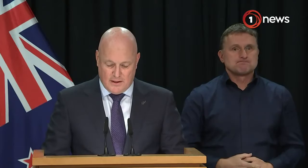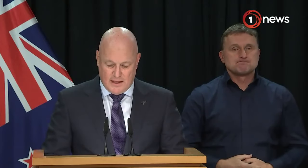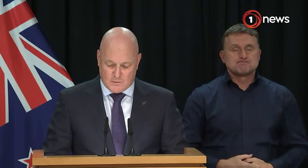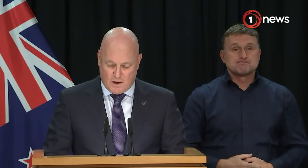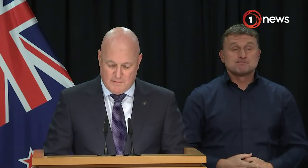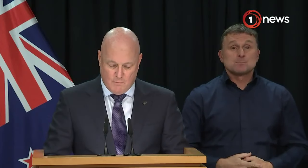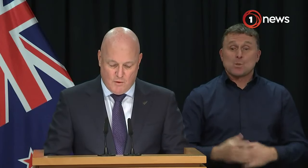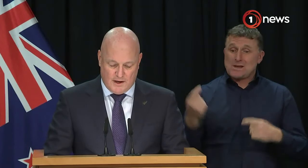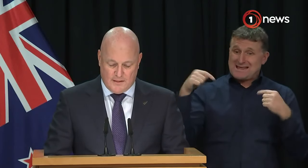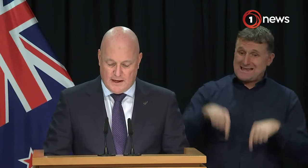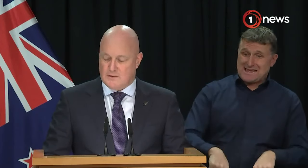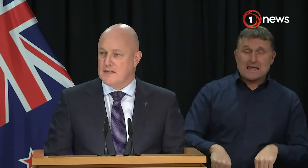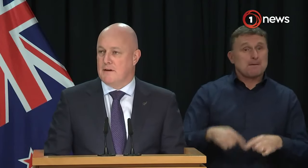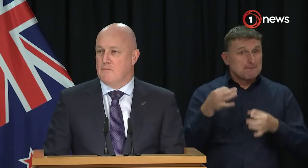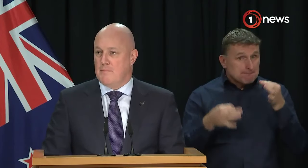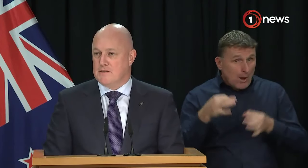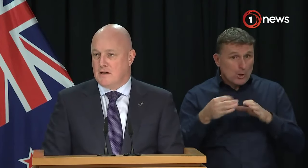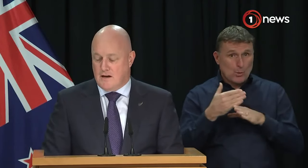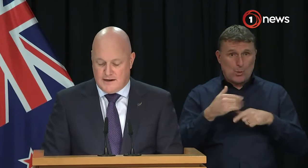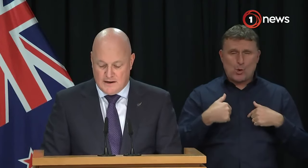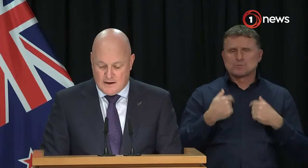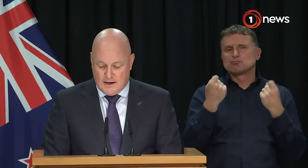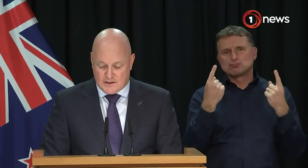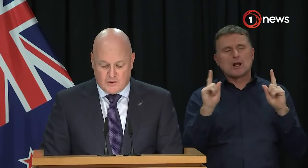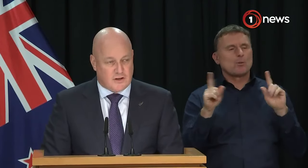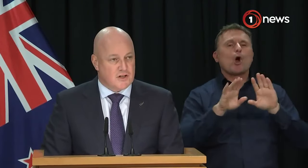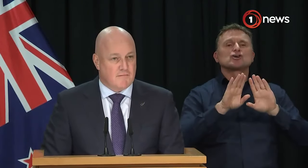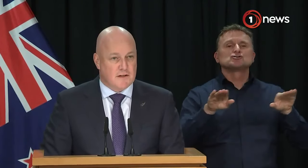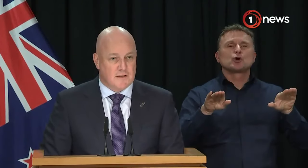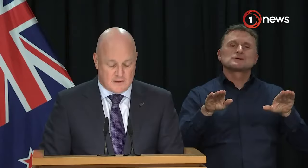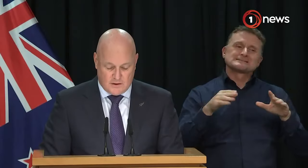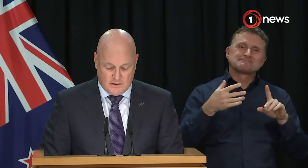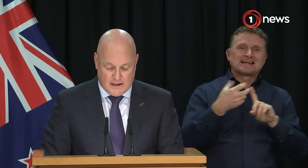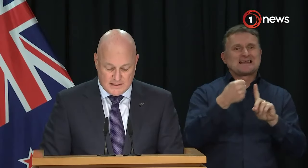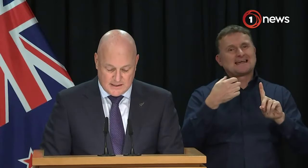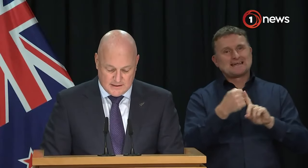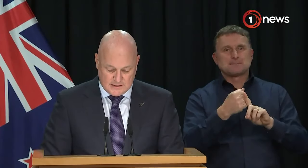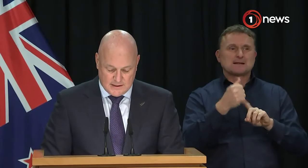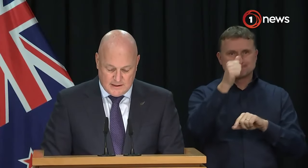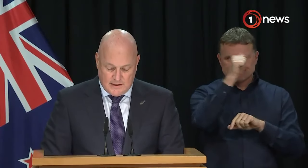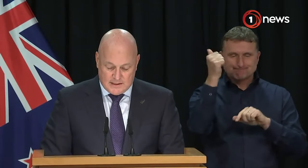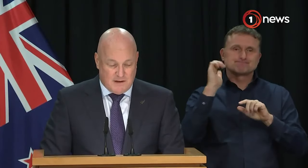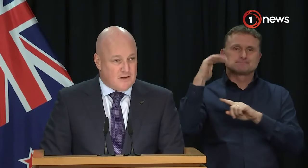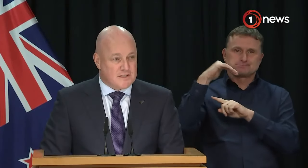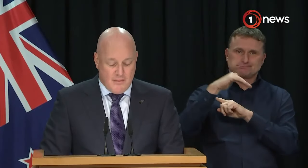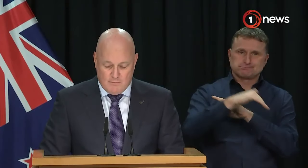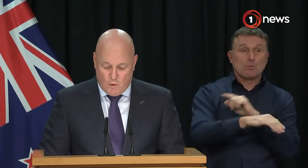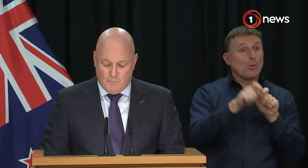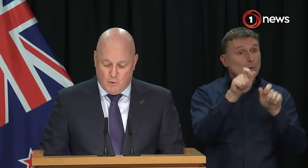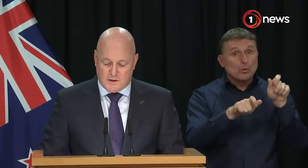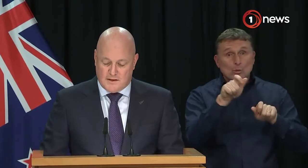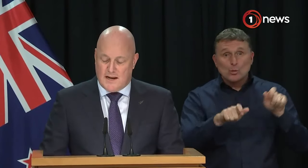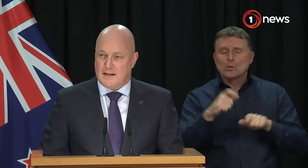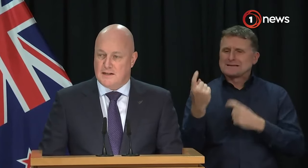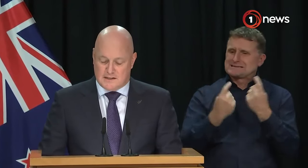the thing that has worried me more than anything else has been the rapid decline in our student achievement and student attendance. To me there is nothing